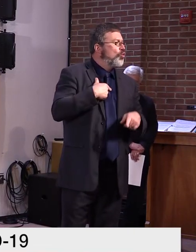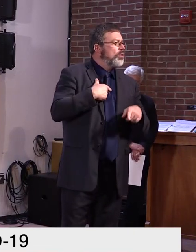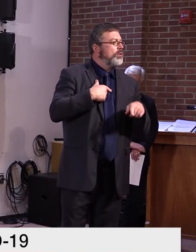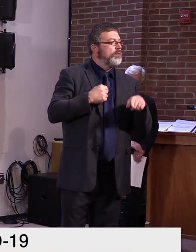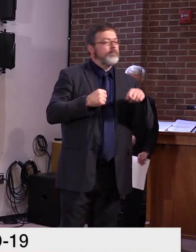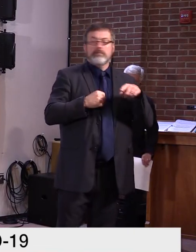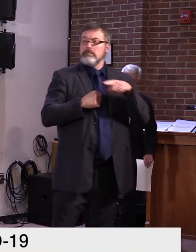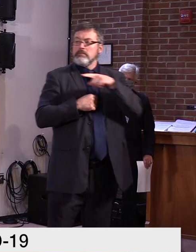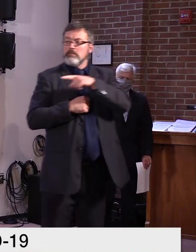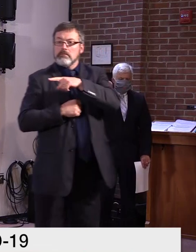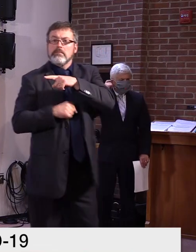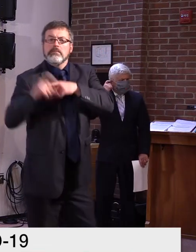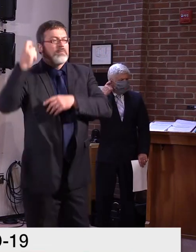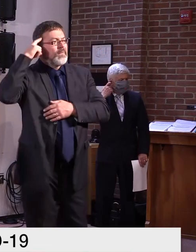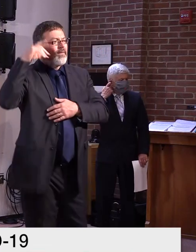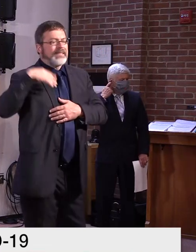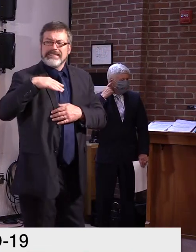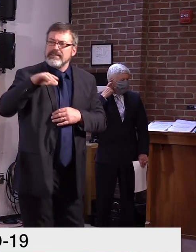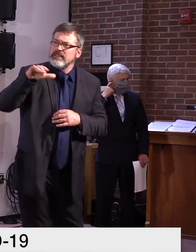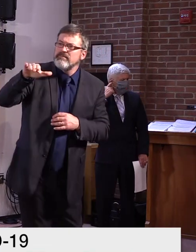either of you have the information?